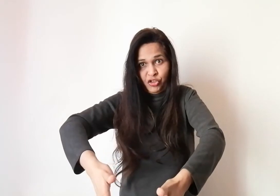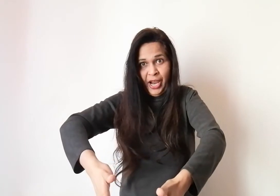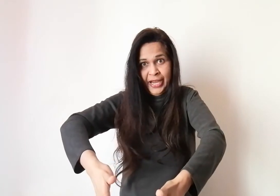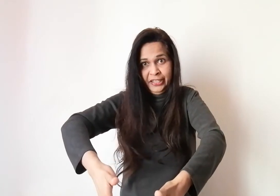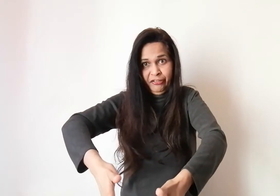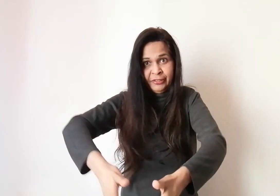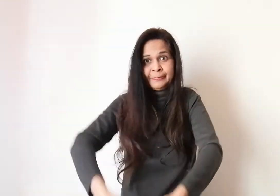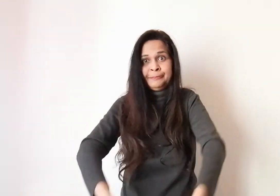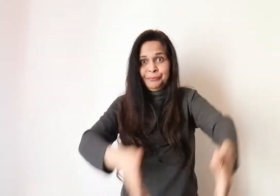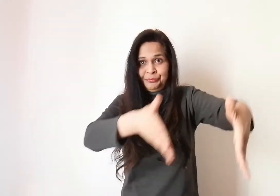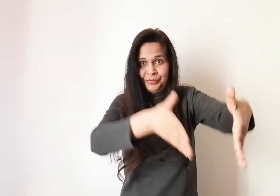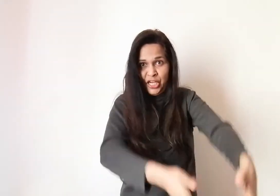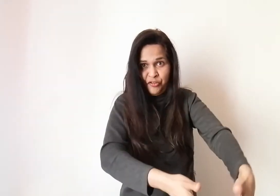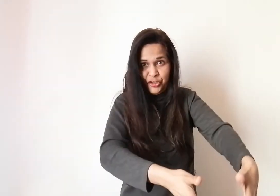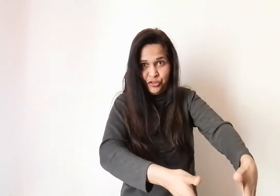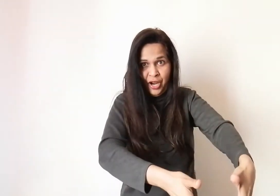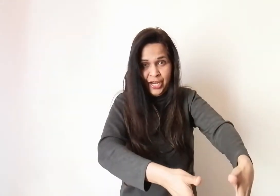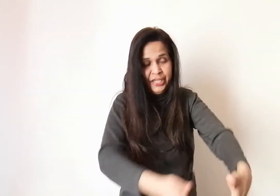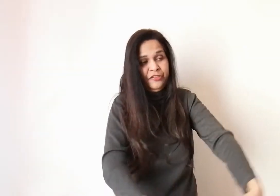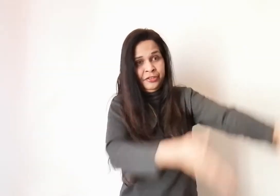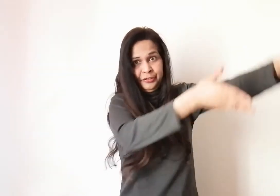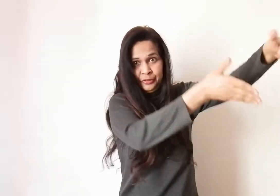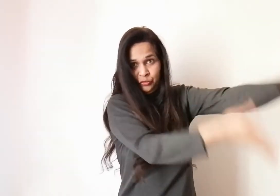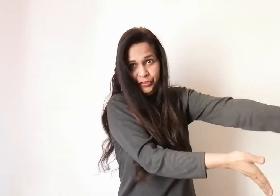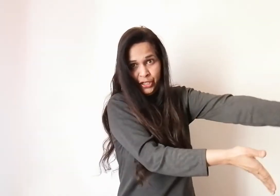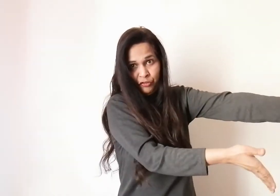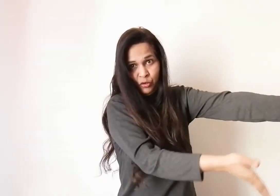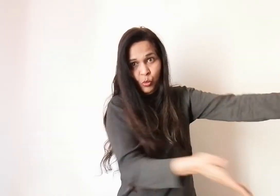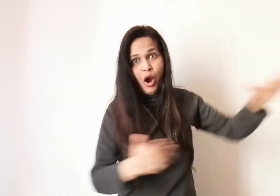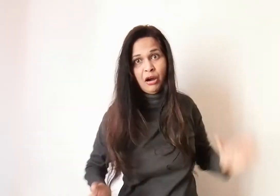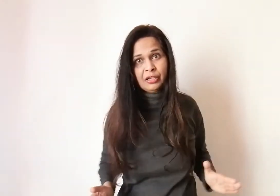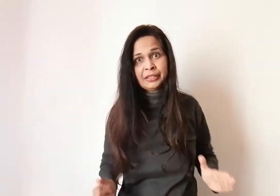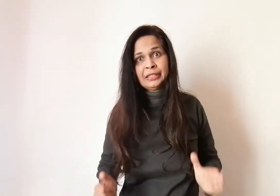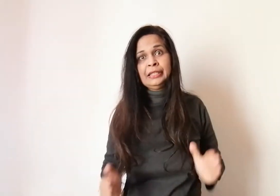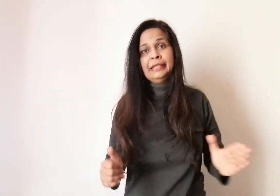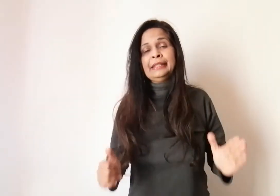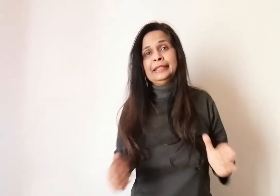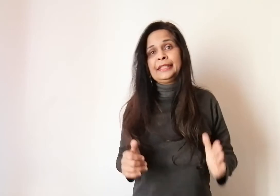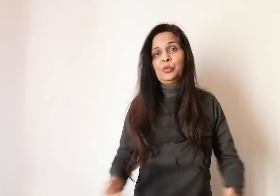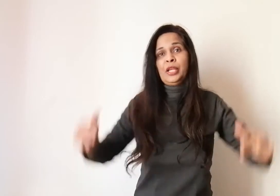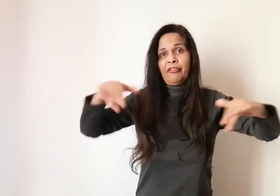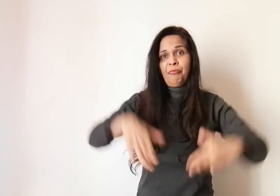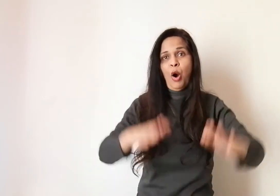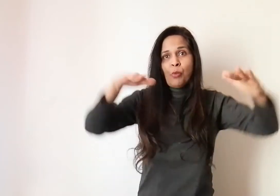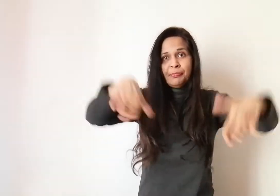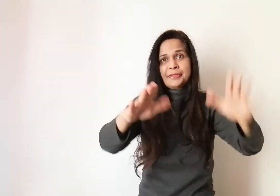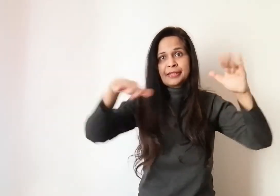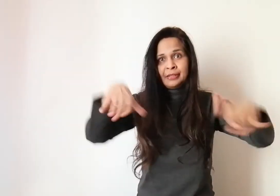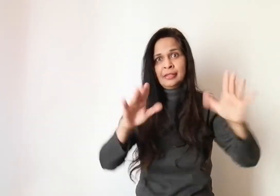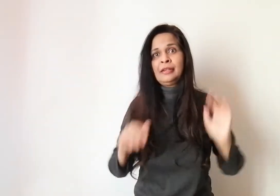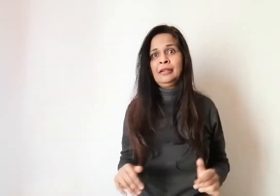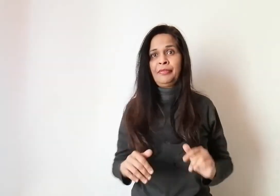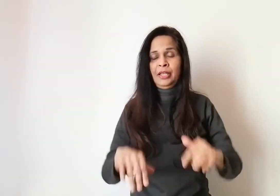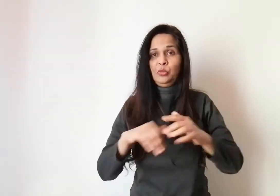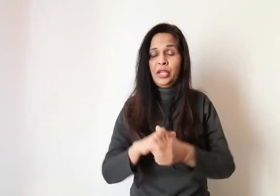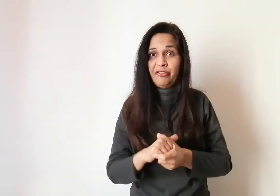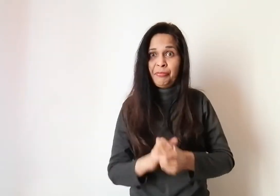drive. Here for drive. There for walk. And then we have bumps. And then we have